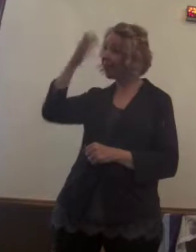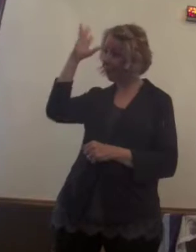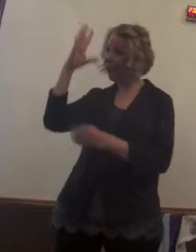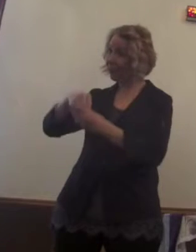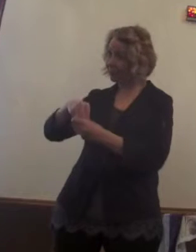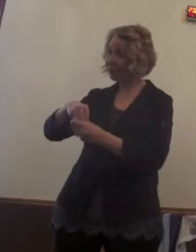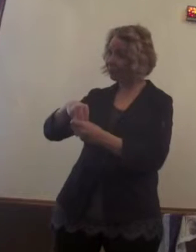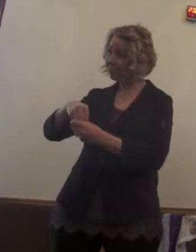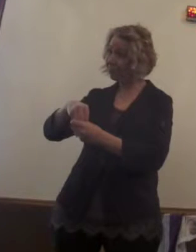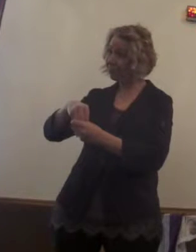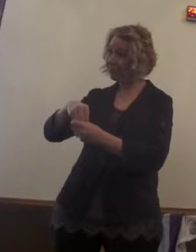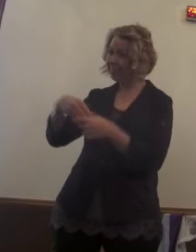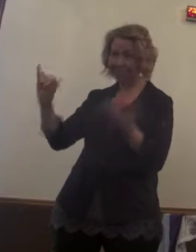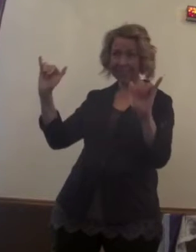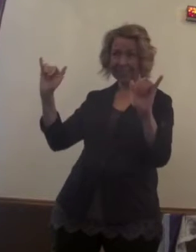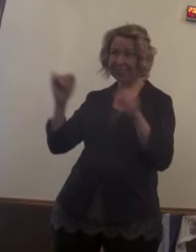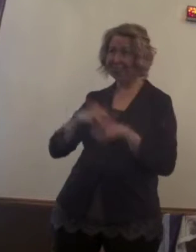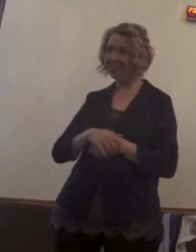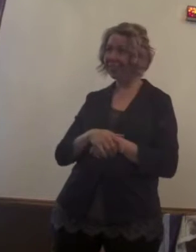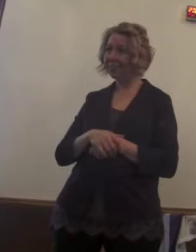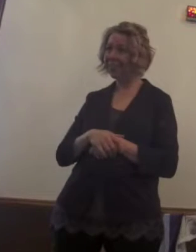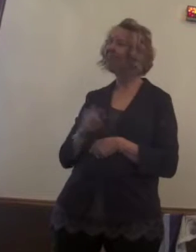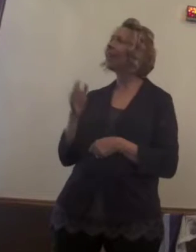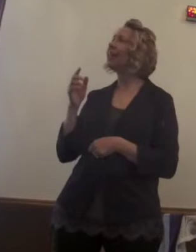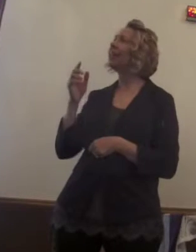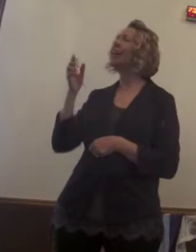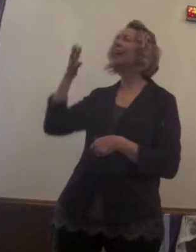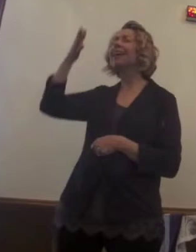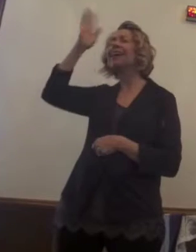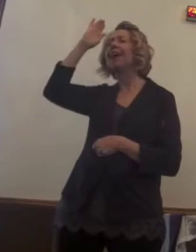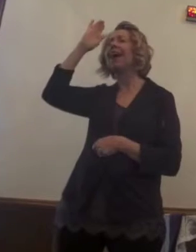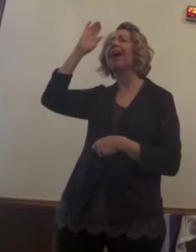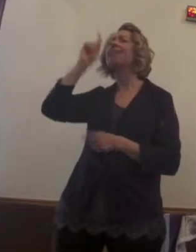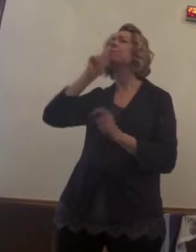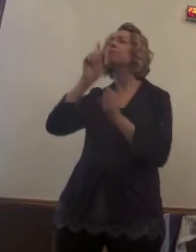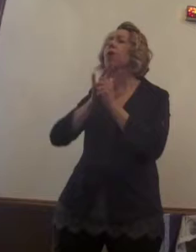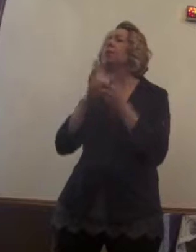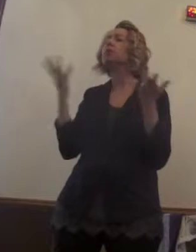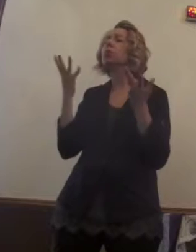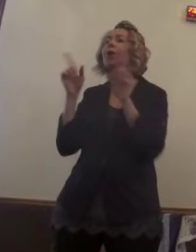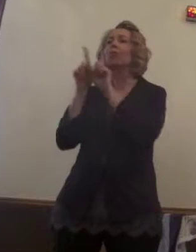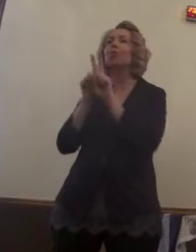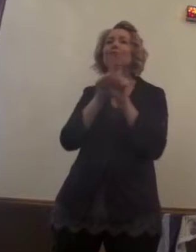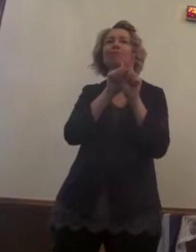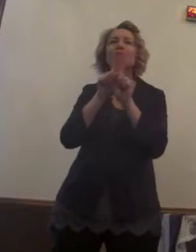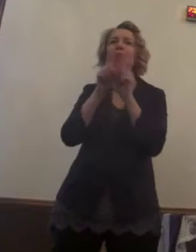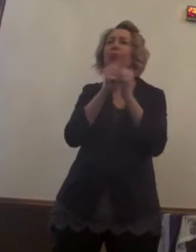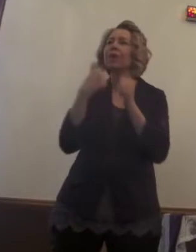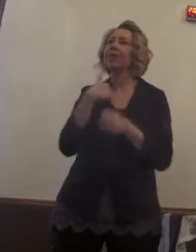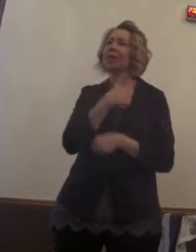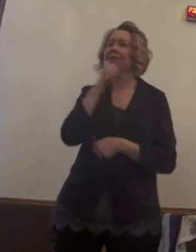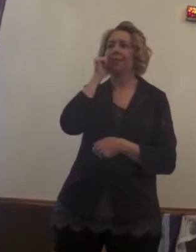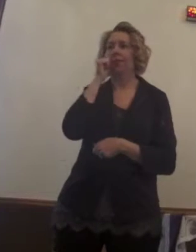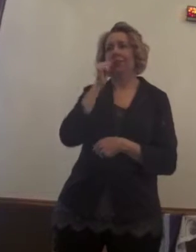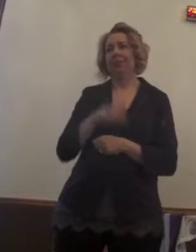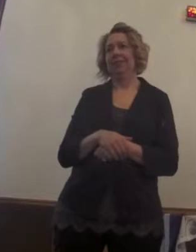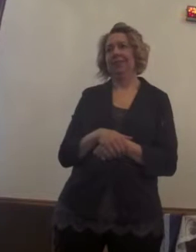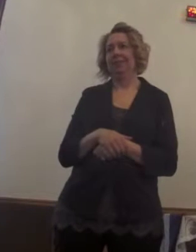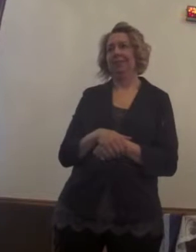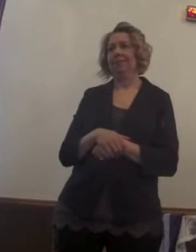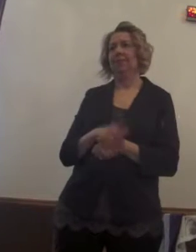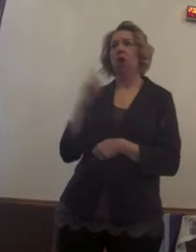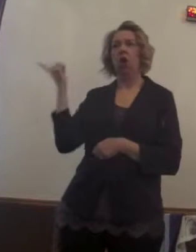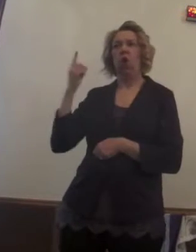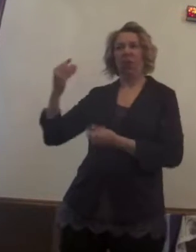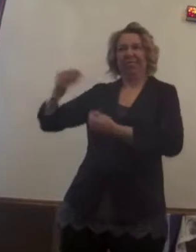God promises to be present at our work wherever we are. Breathing that life